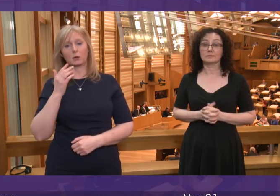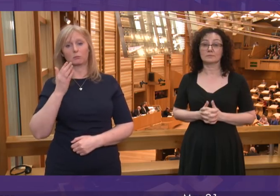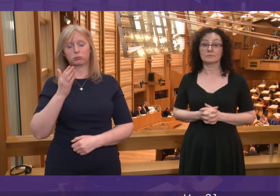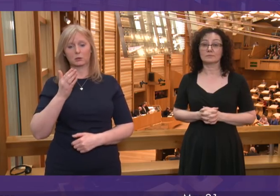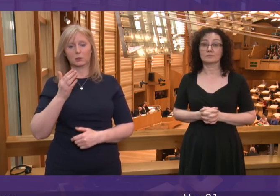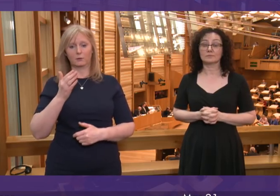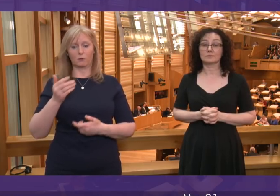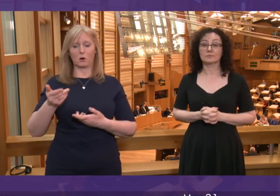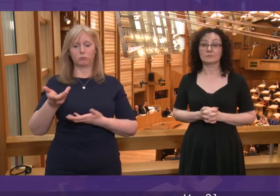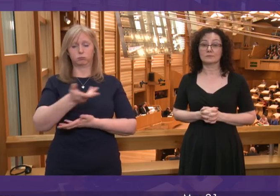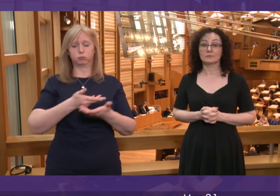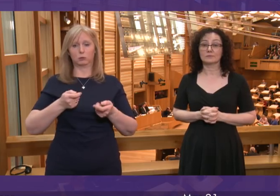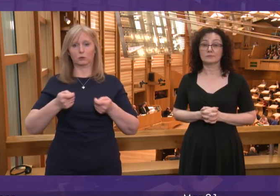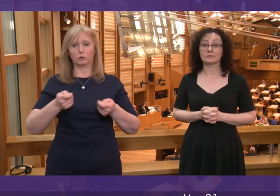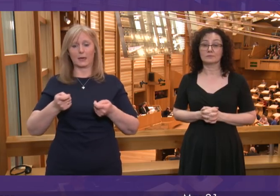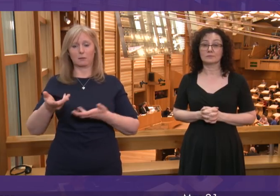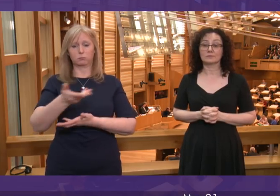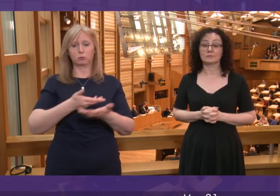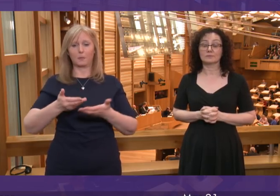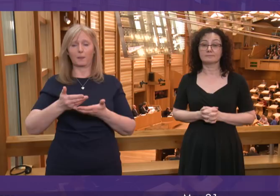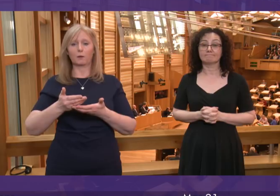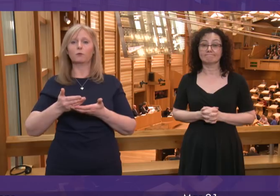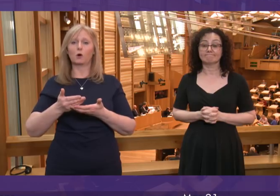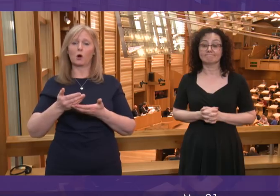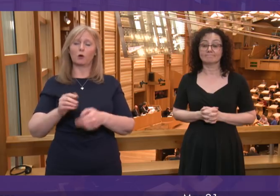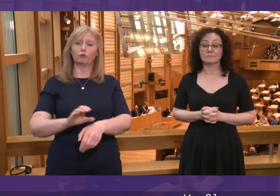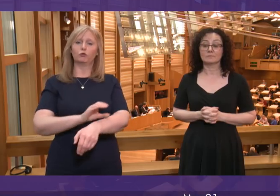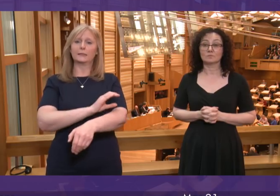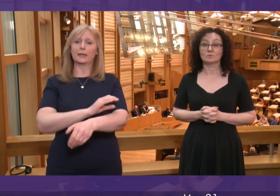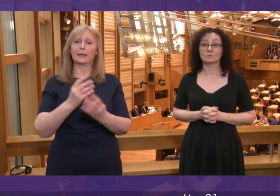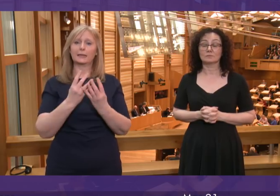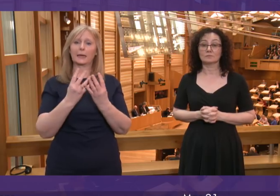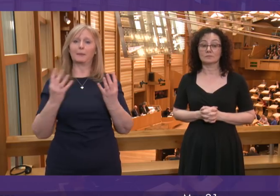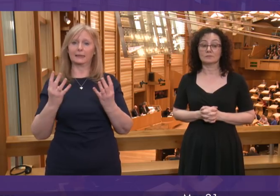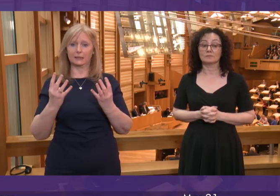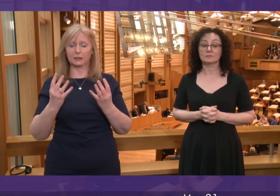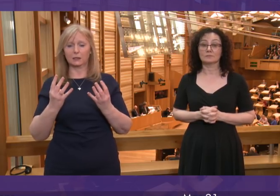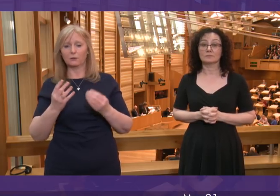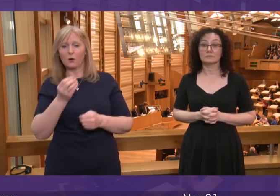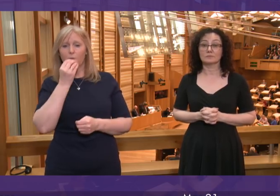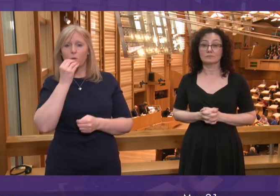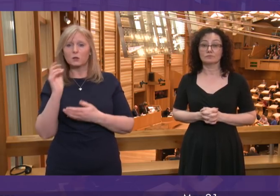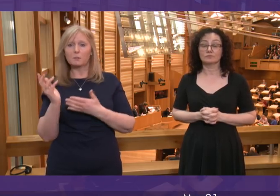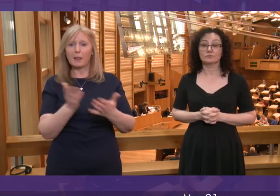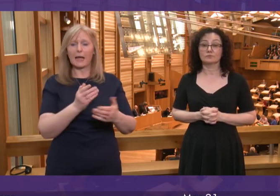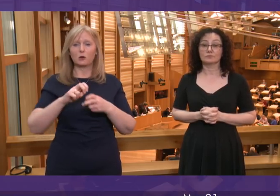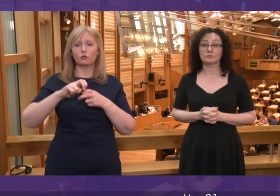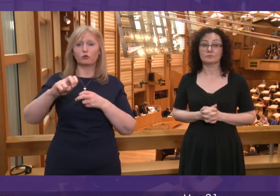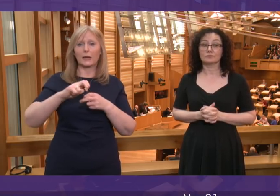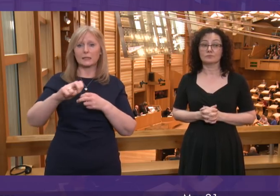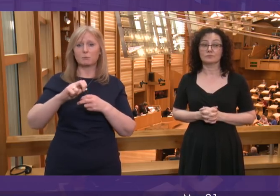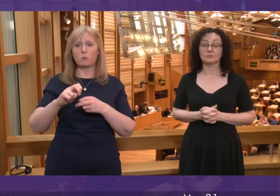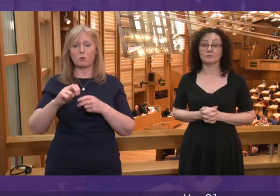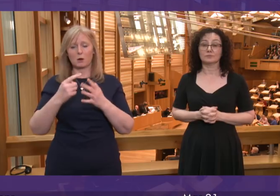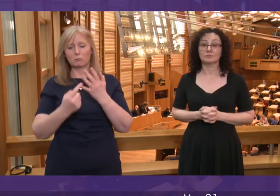chaired a meeting of the Scottish Government's Resilience Committee looking at medicine supplies, food supplies, transport links in the event of a no